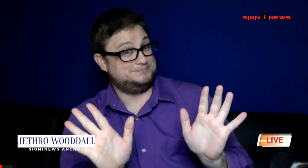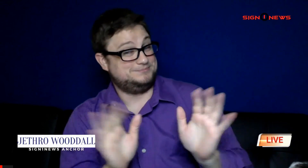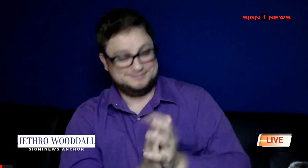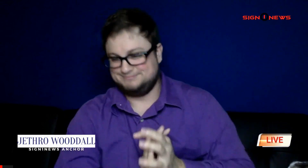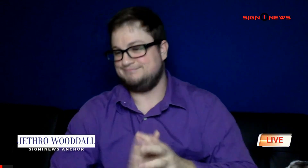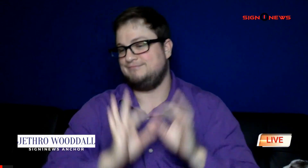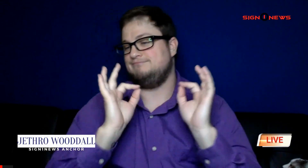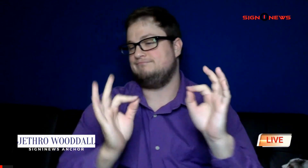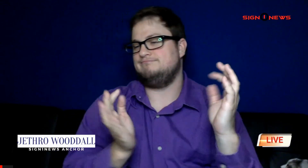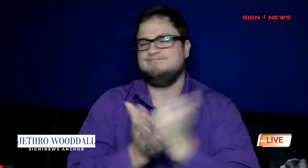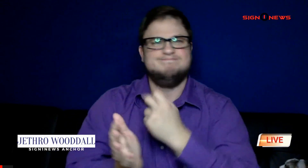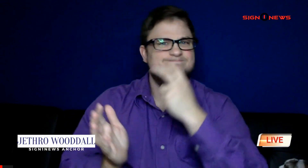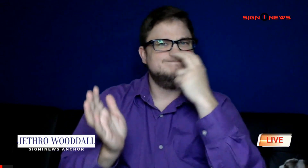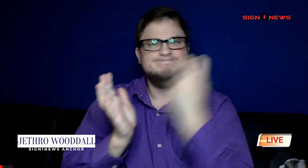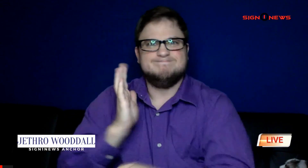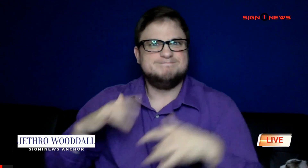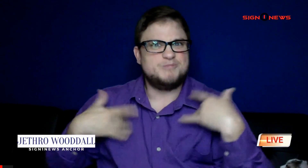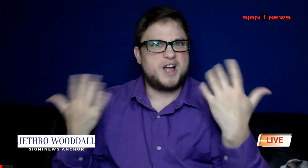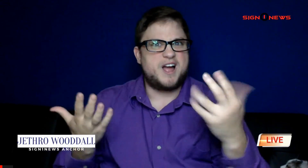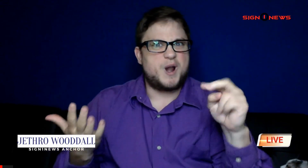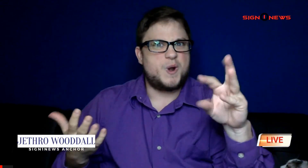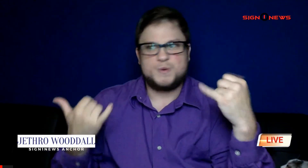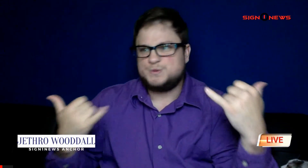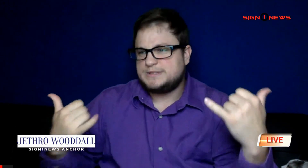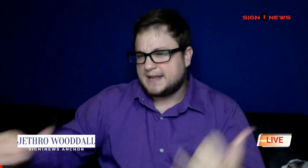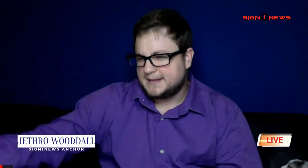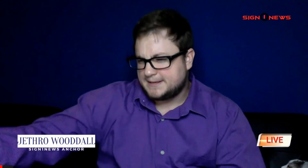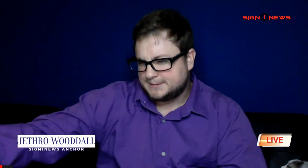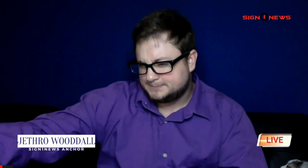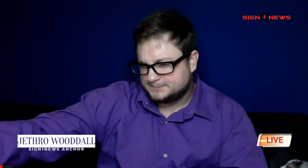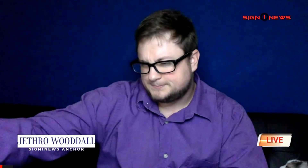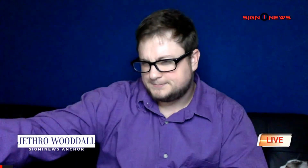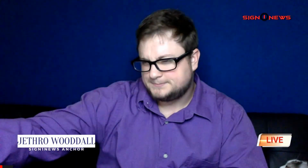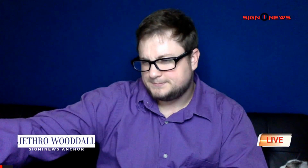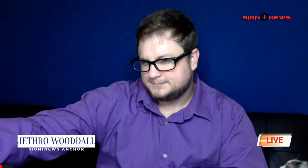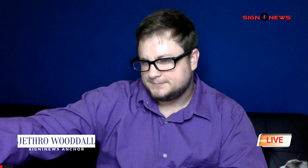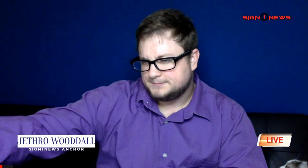screen so let's take a look at what's happening today